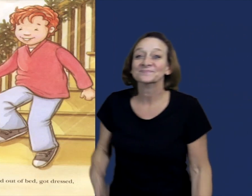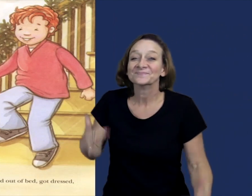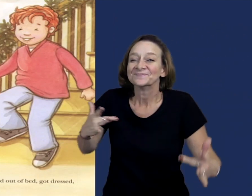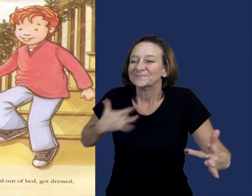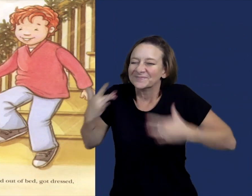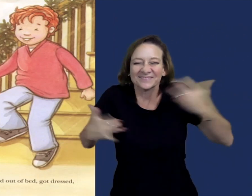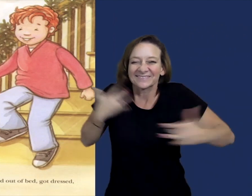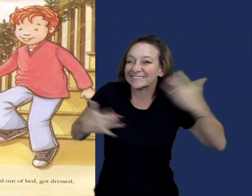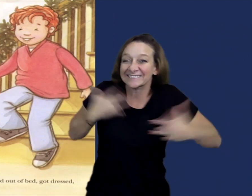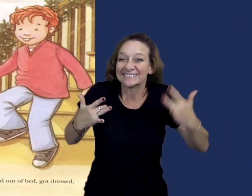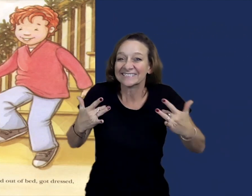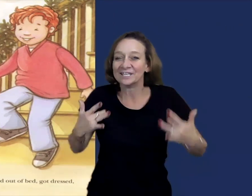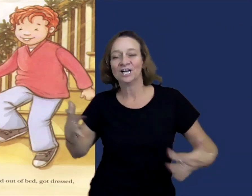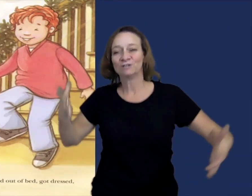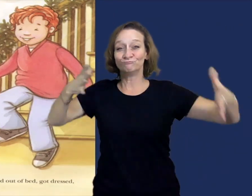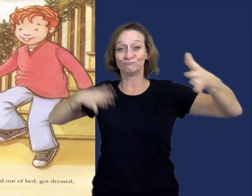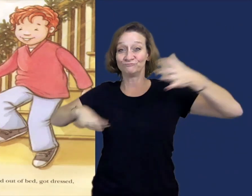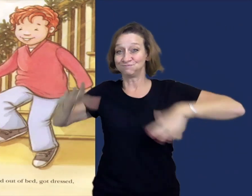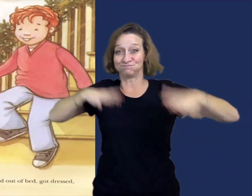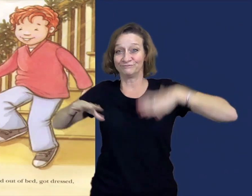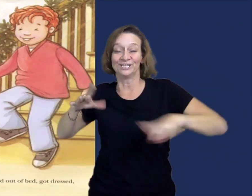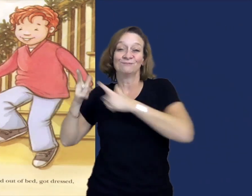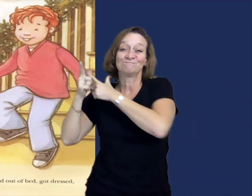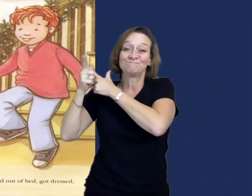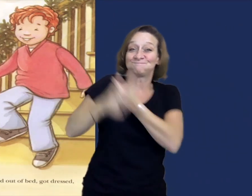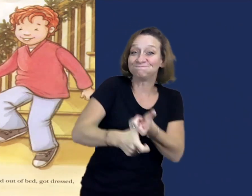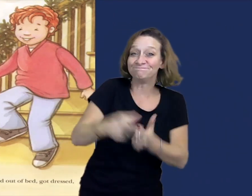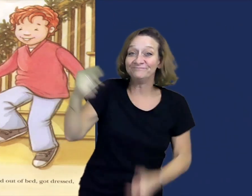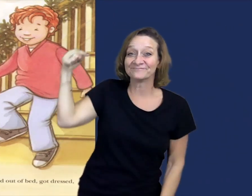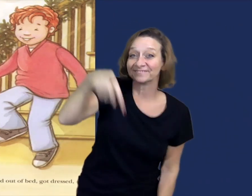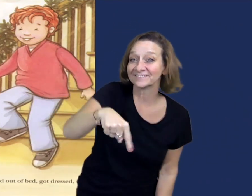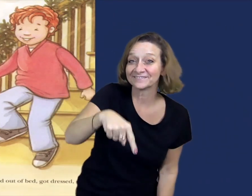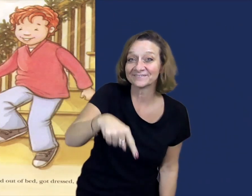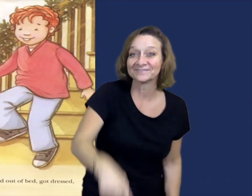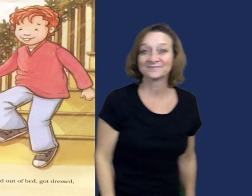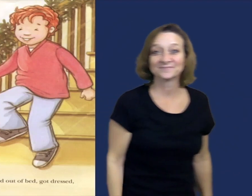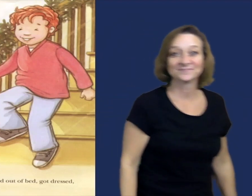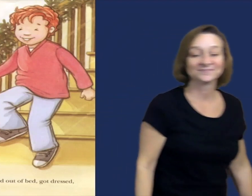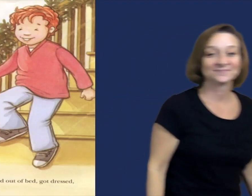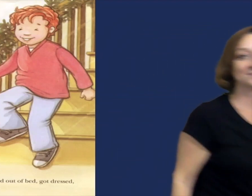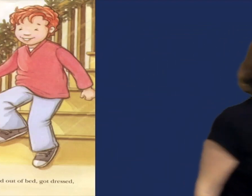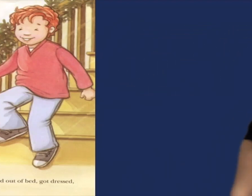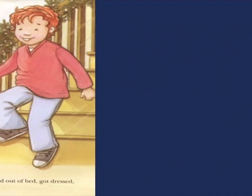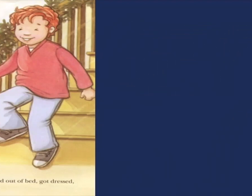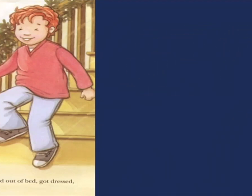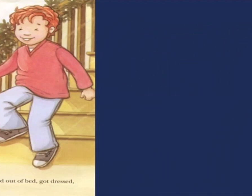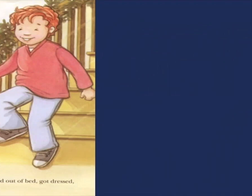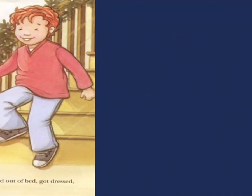He was so excited that he jumped out of bed, got dressed, and ran downstairs.